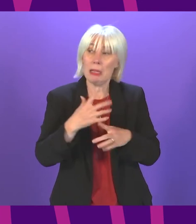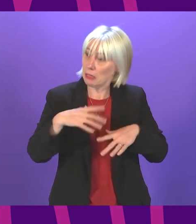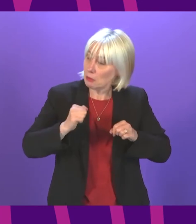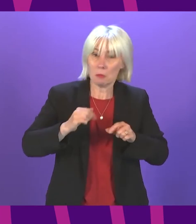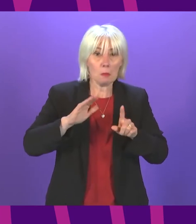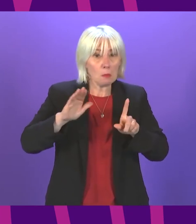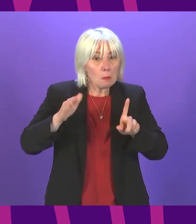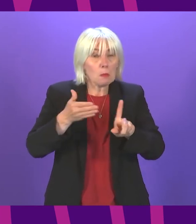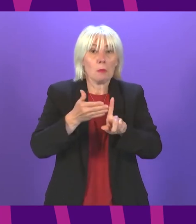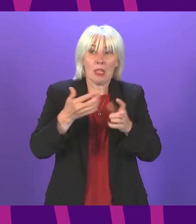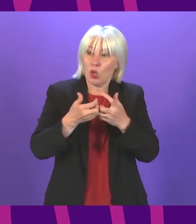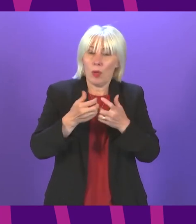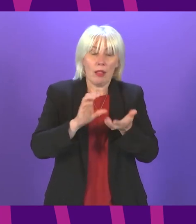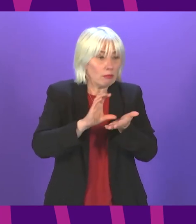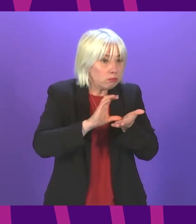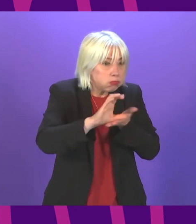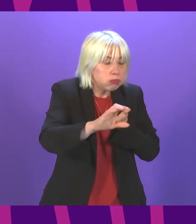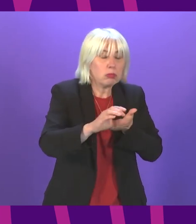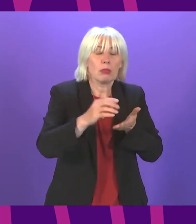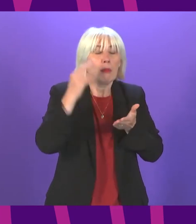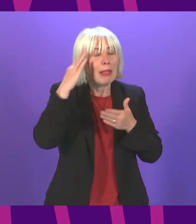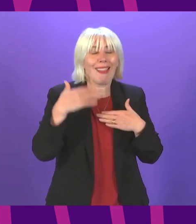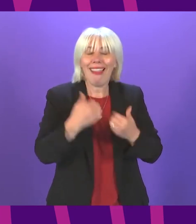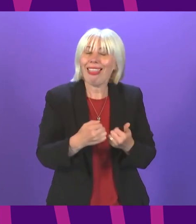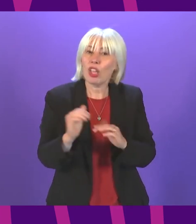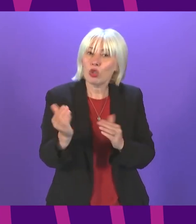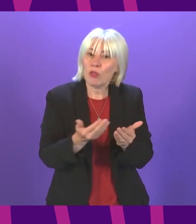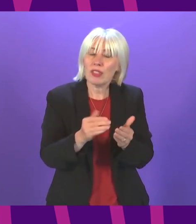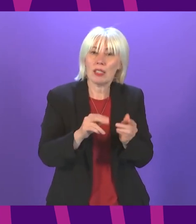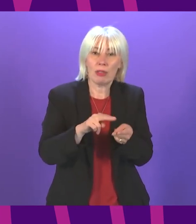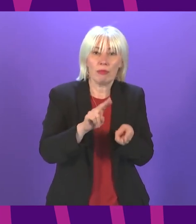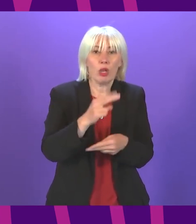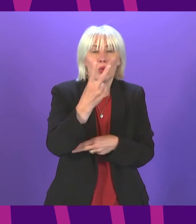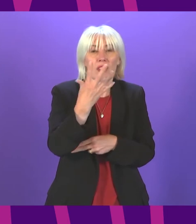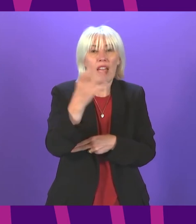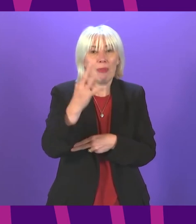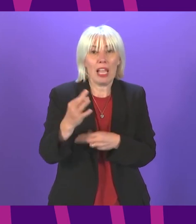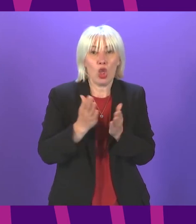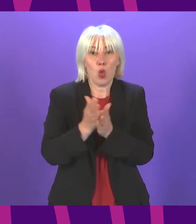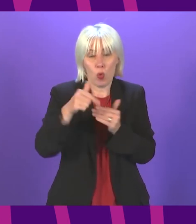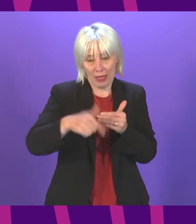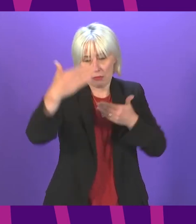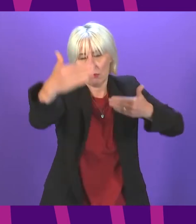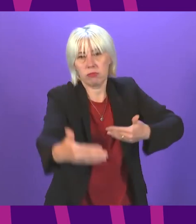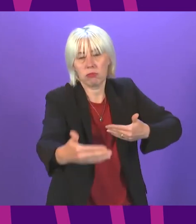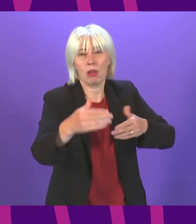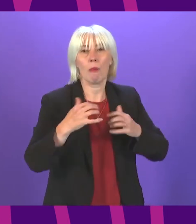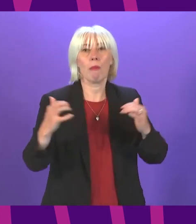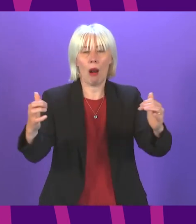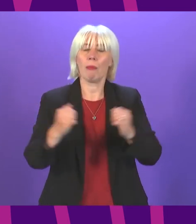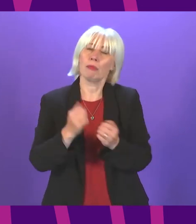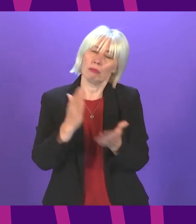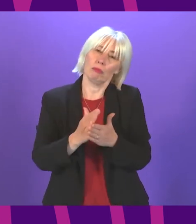increasing direct investment in mental health services by 25% over the course of the parliament this is particularly